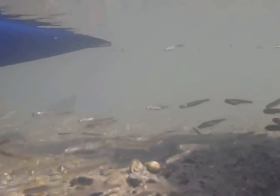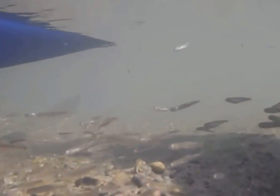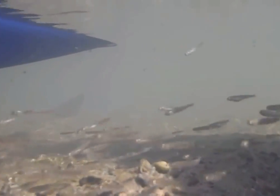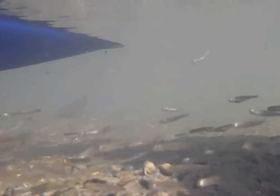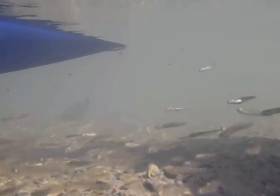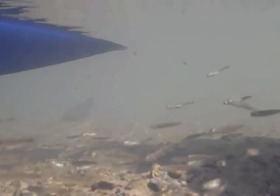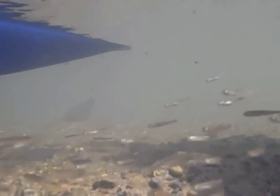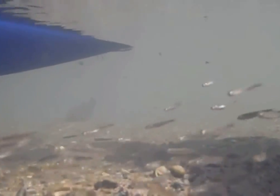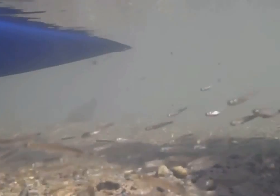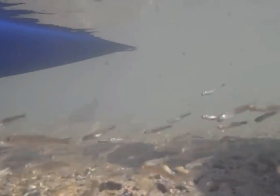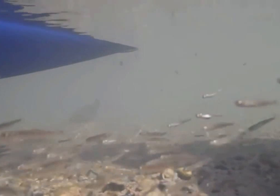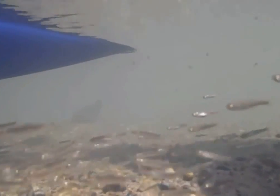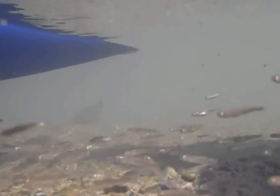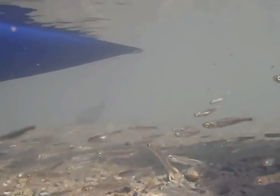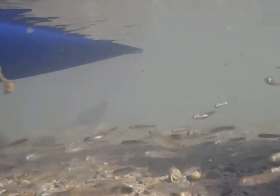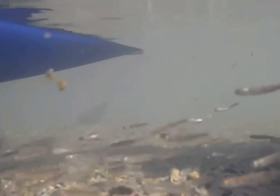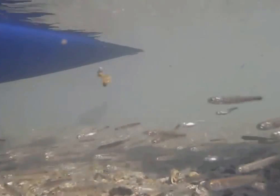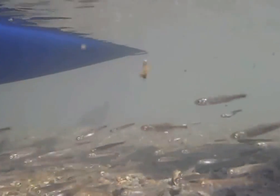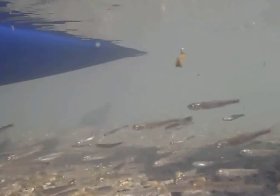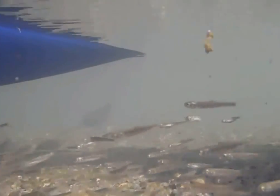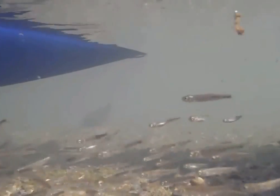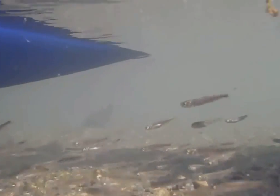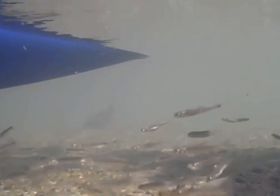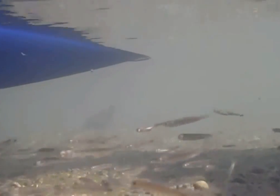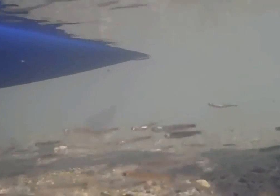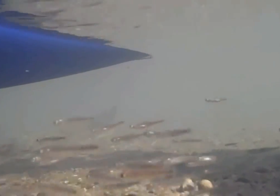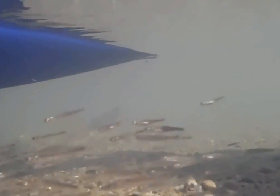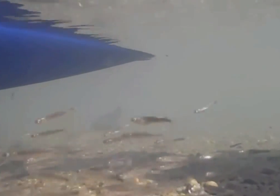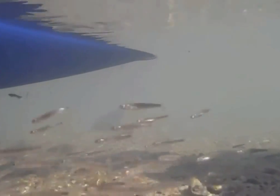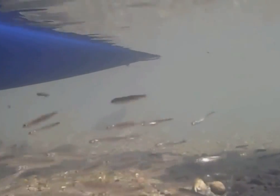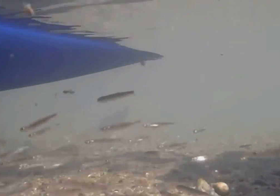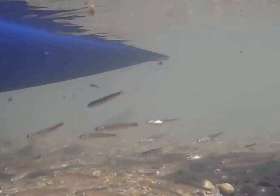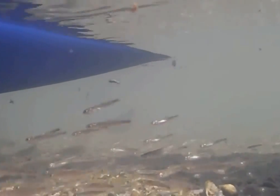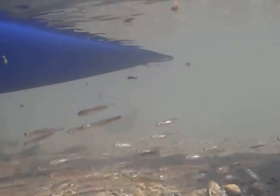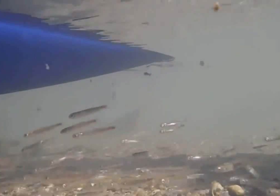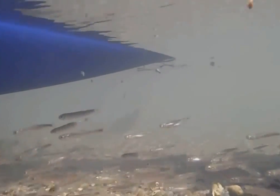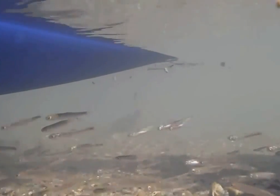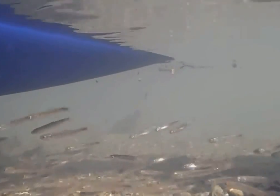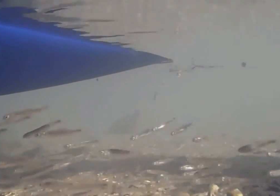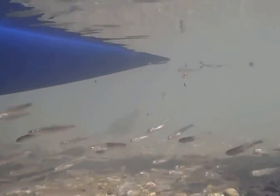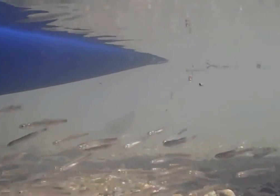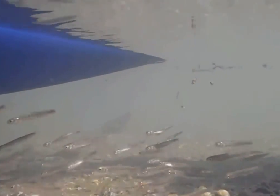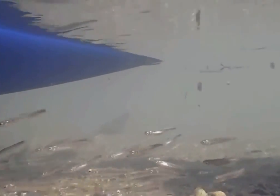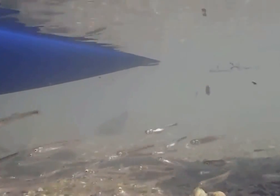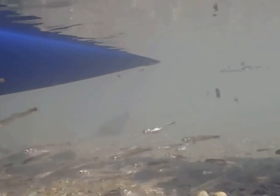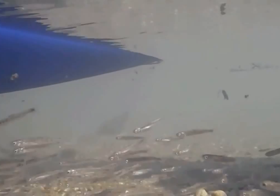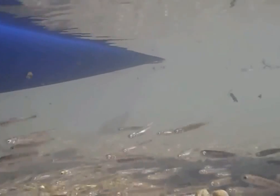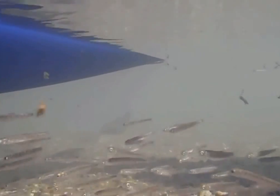by a mysterious force that causes them to operate together in an organized manner.